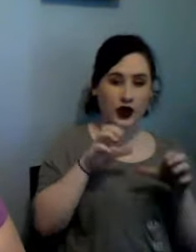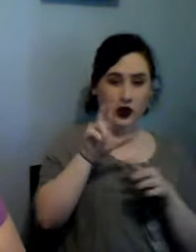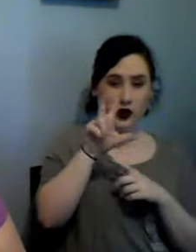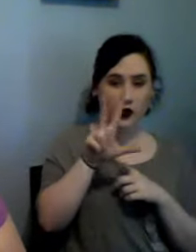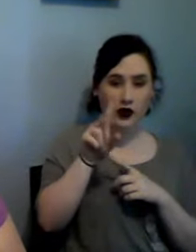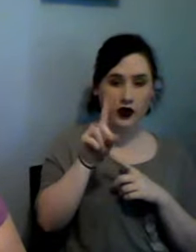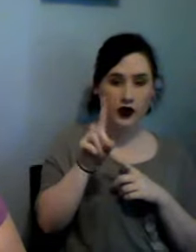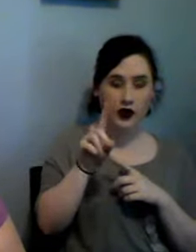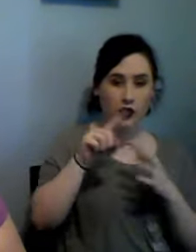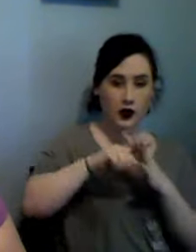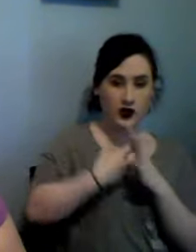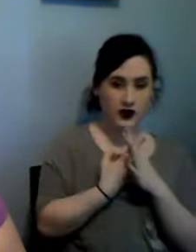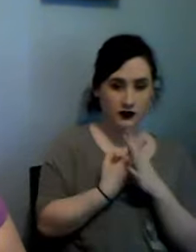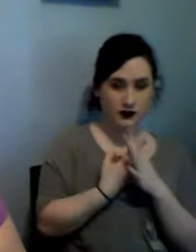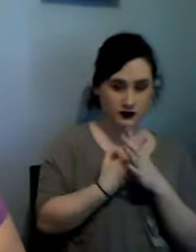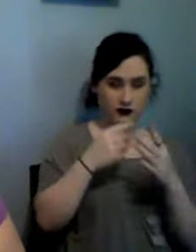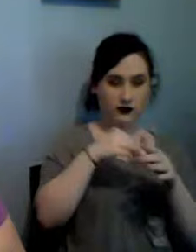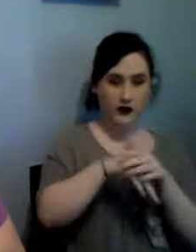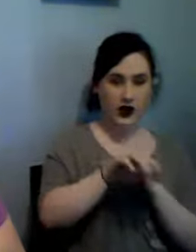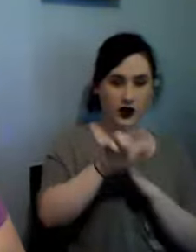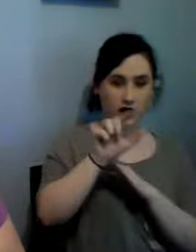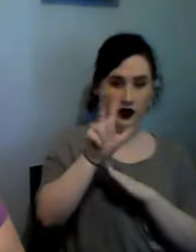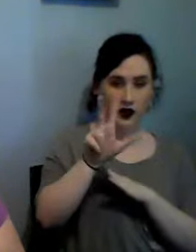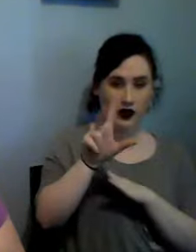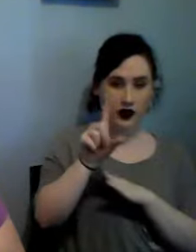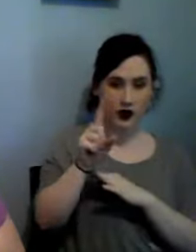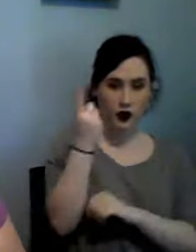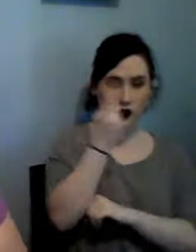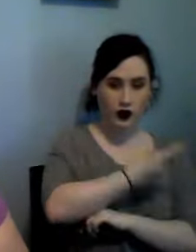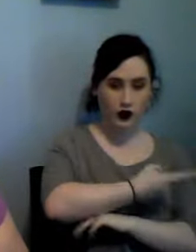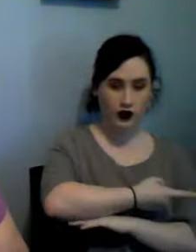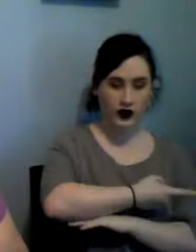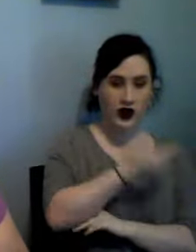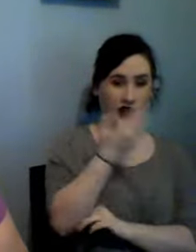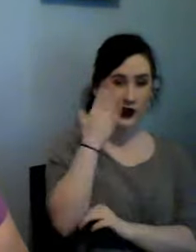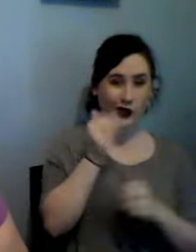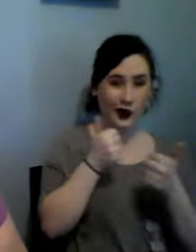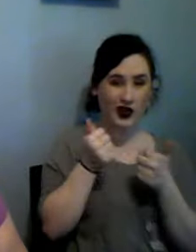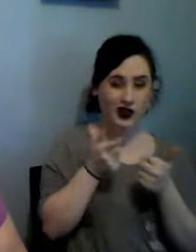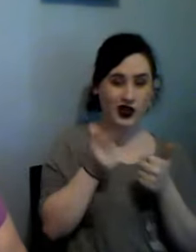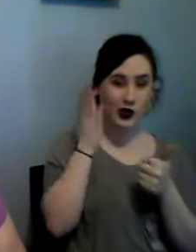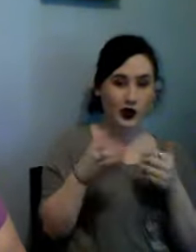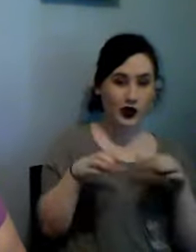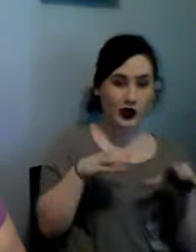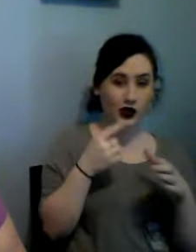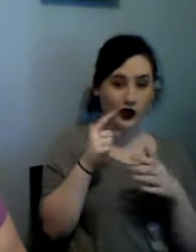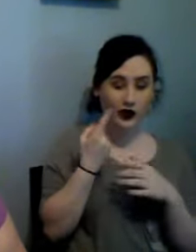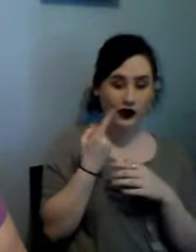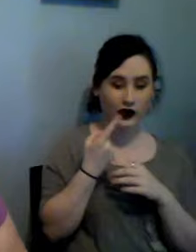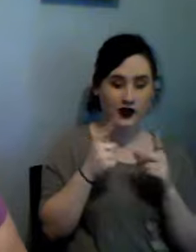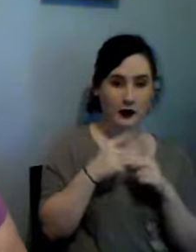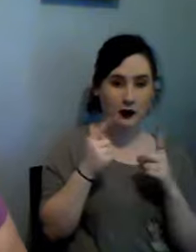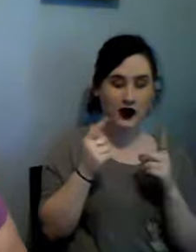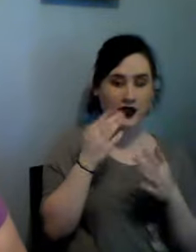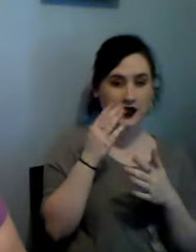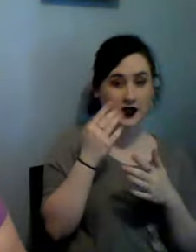days don't know which one I'm going to do first but I will do something for some reason